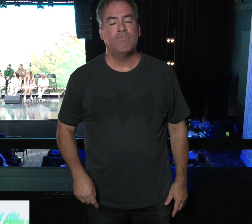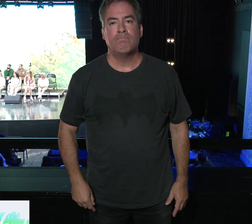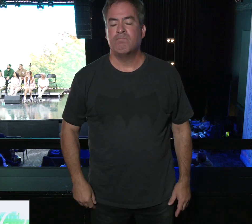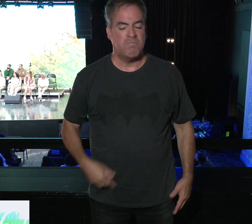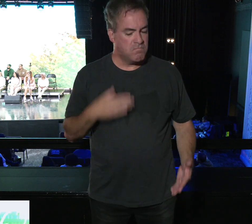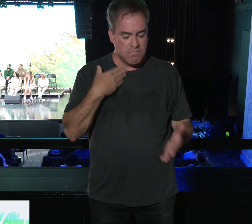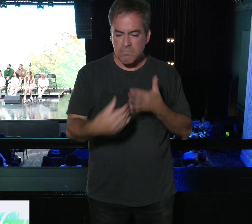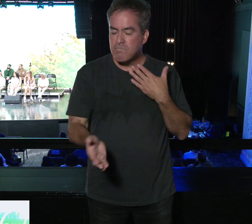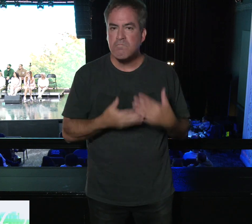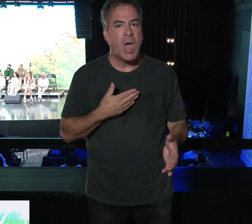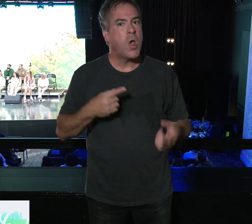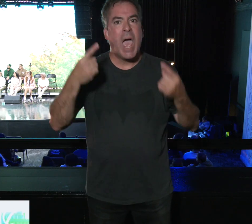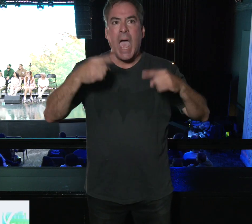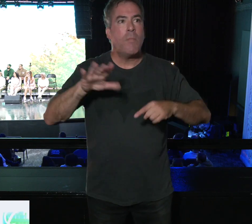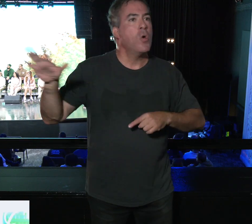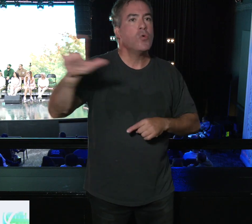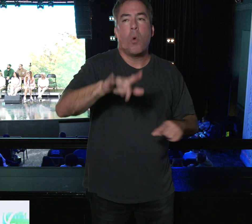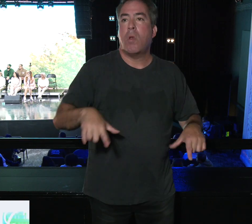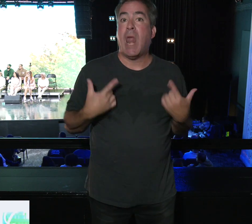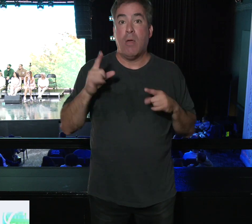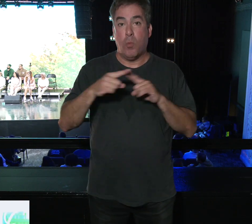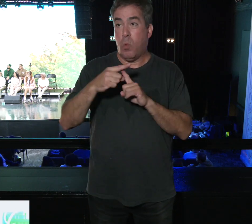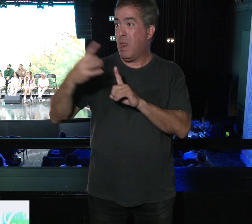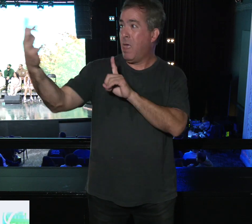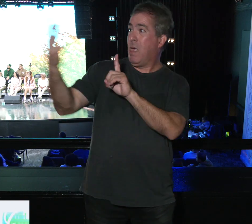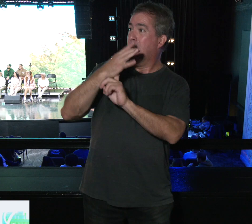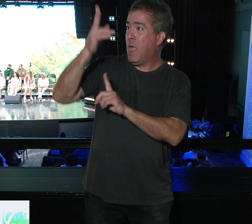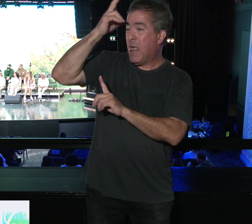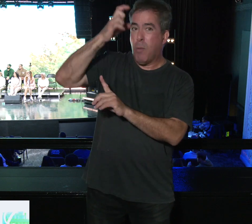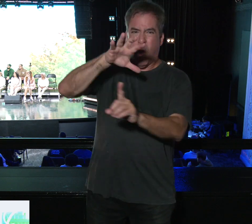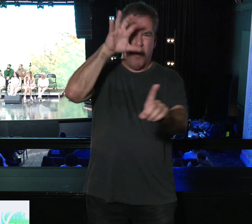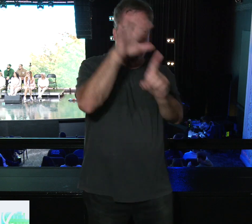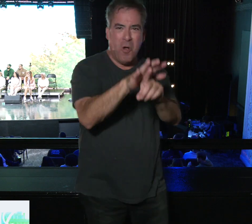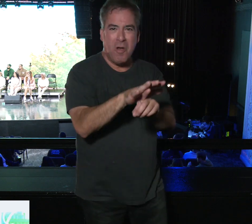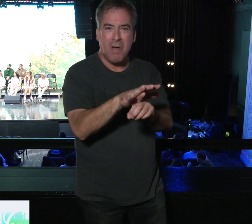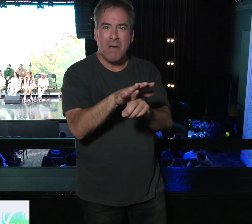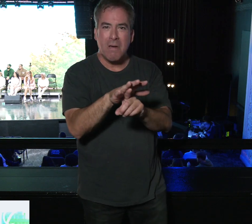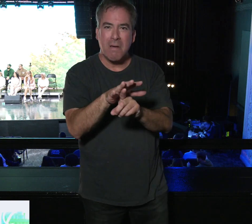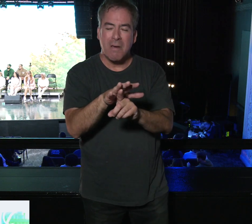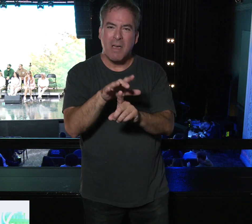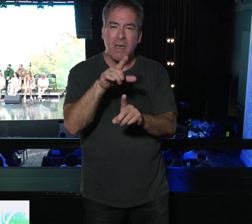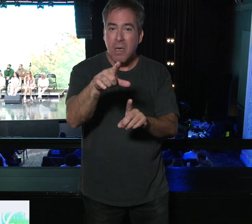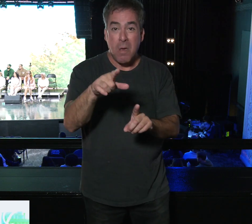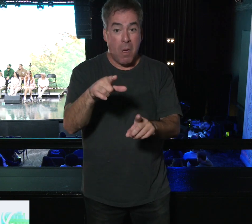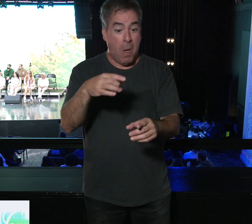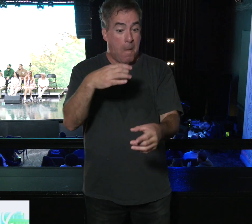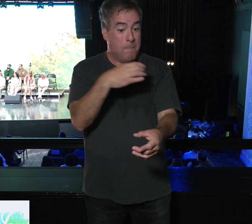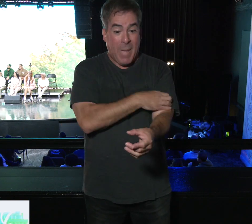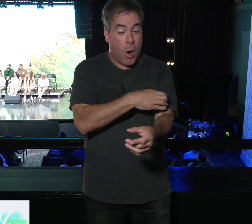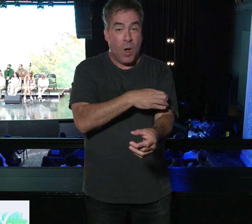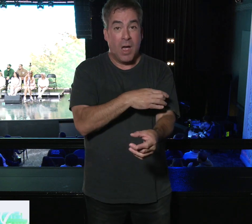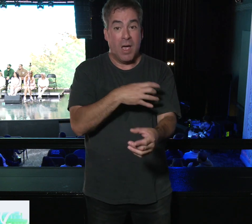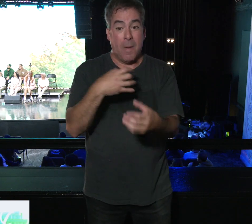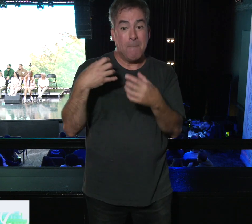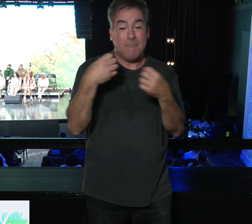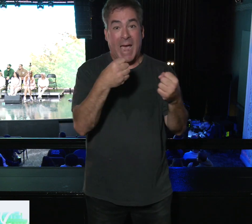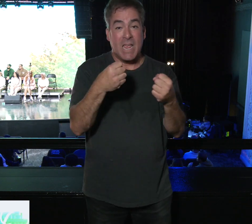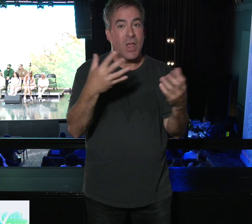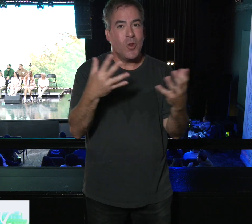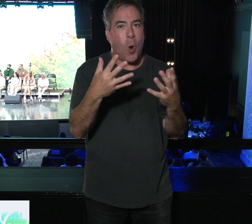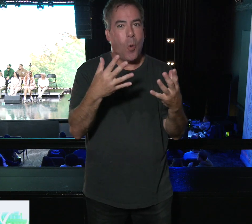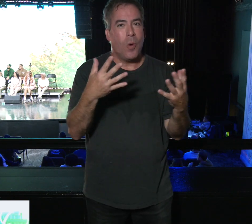No matter what is happening in your life, when the enemy is waging war against you, it is not by power. It is not by might. It is